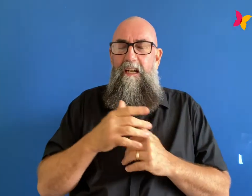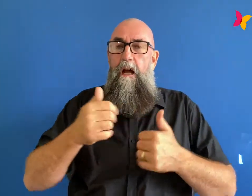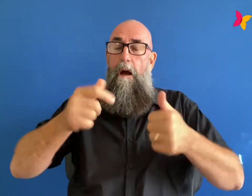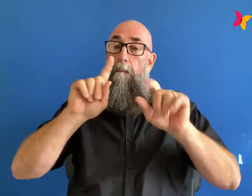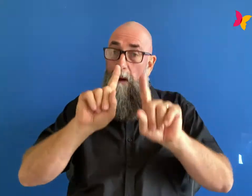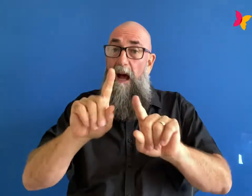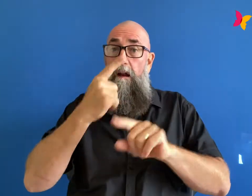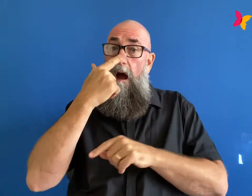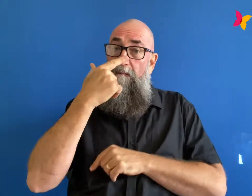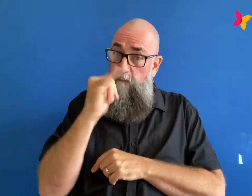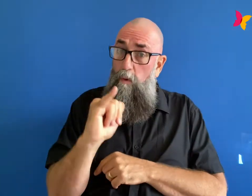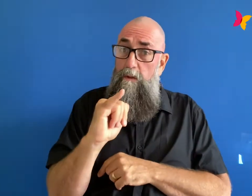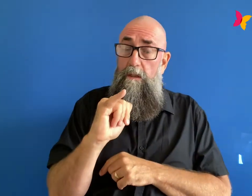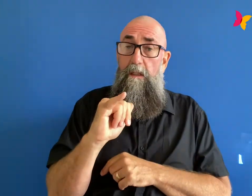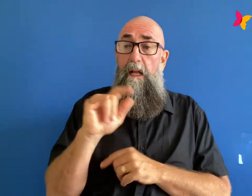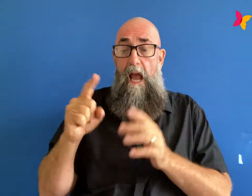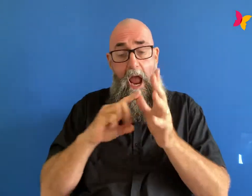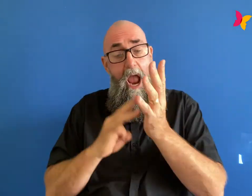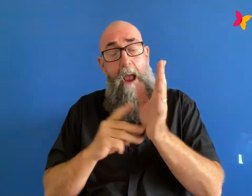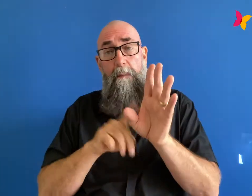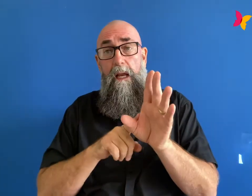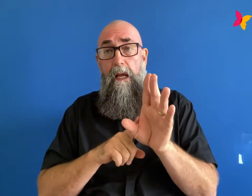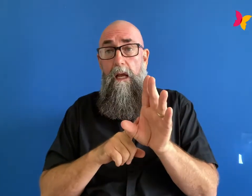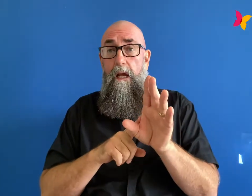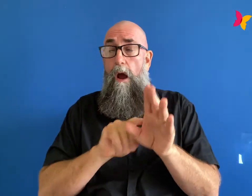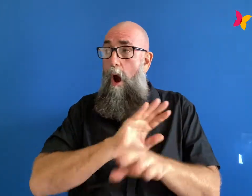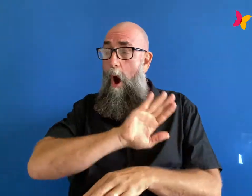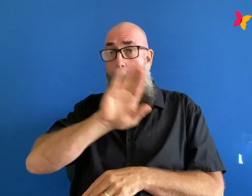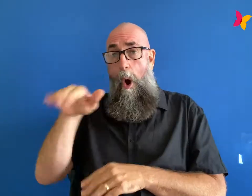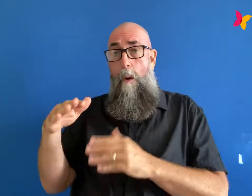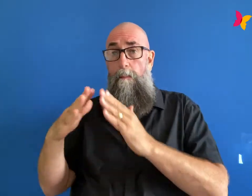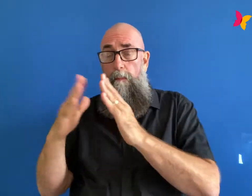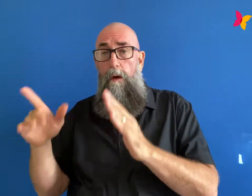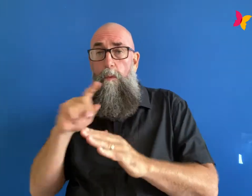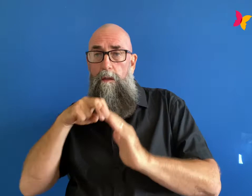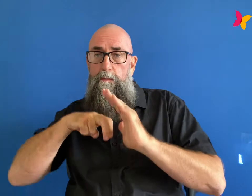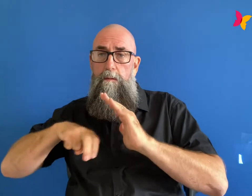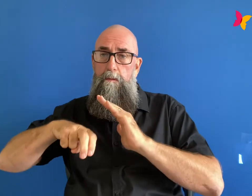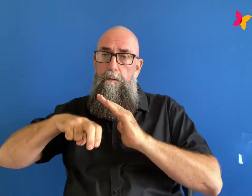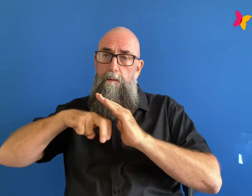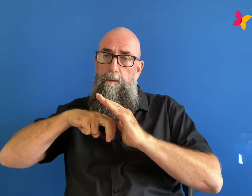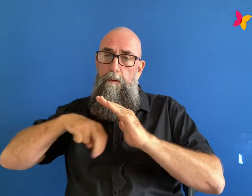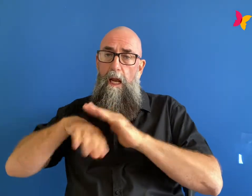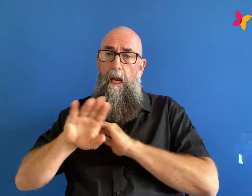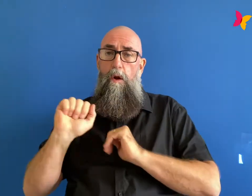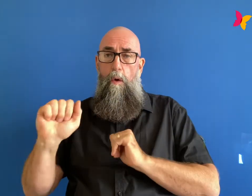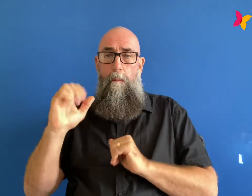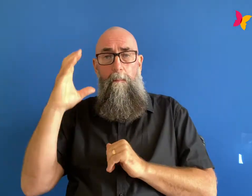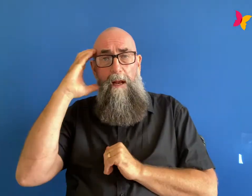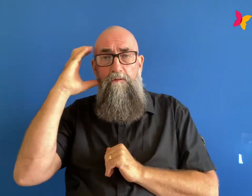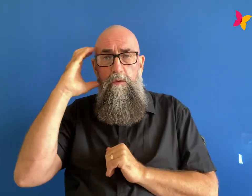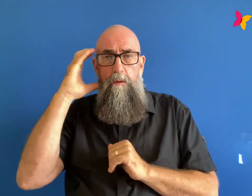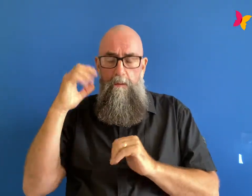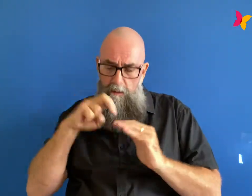home she took to spending long stretches of time in her room unable to catch a break from that inner critic it